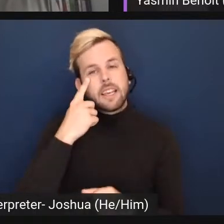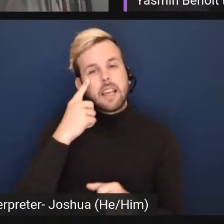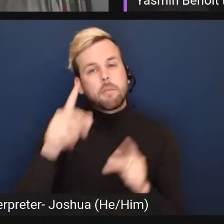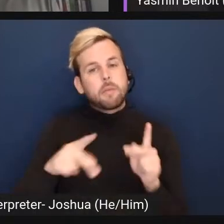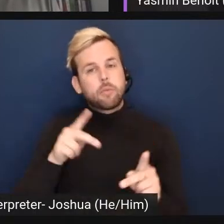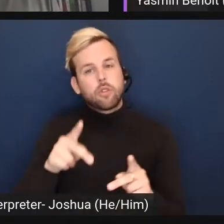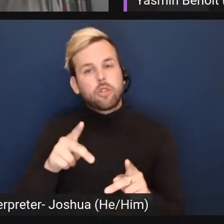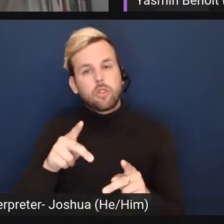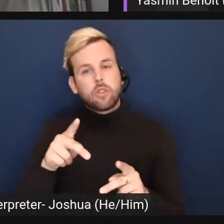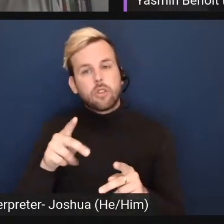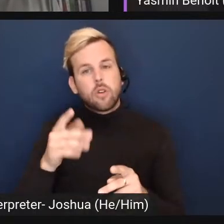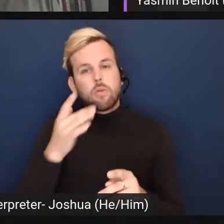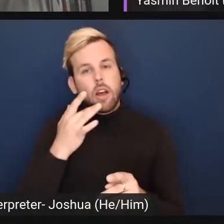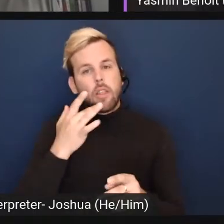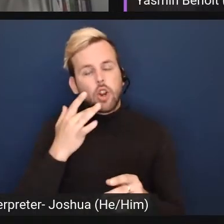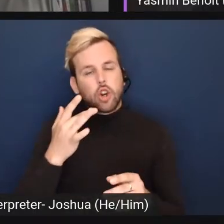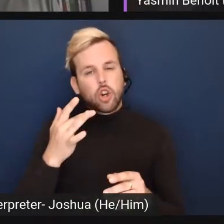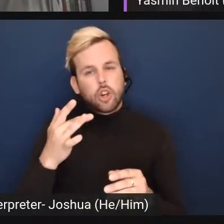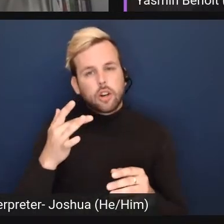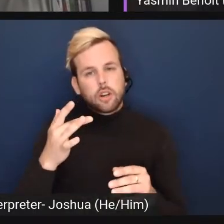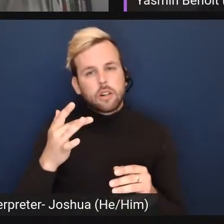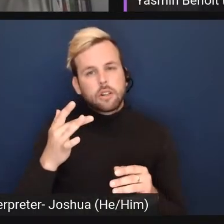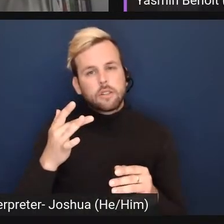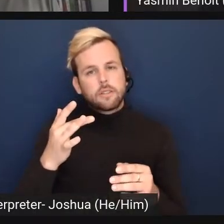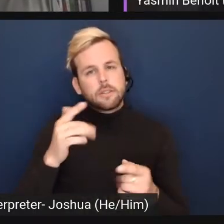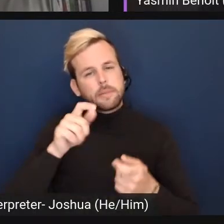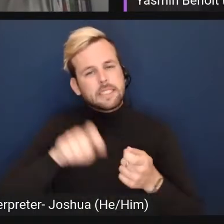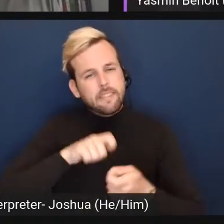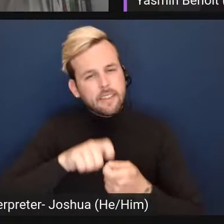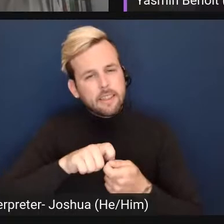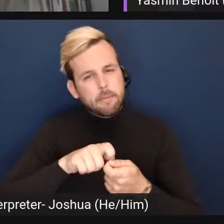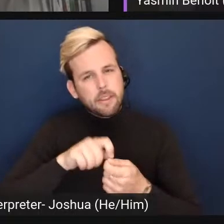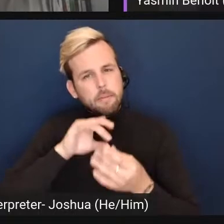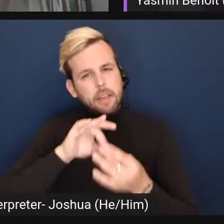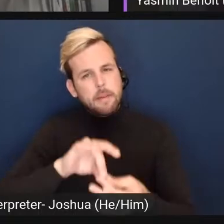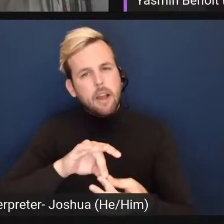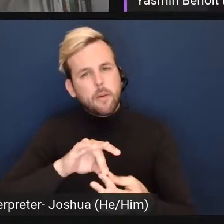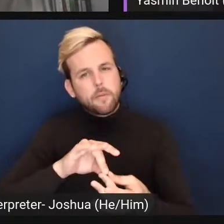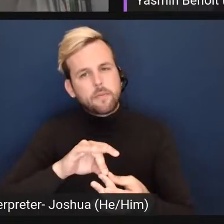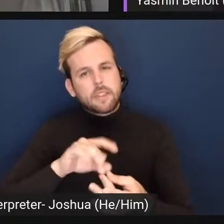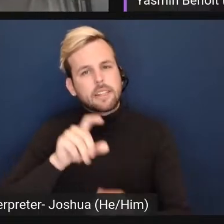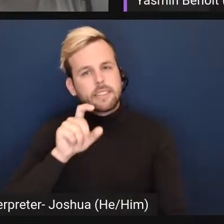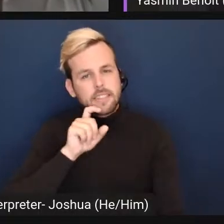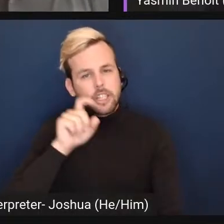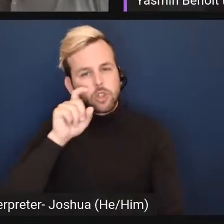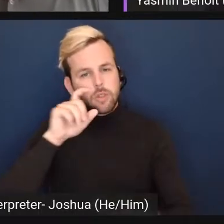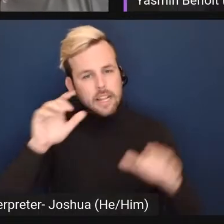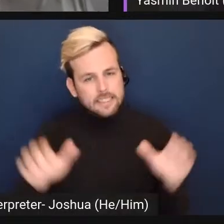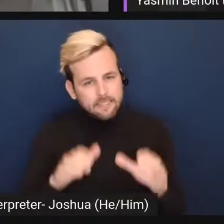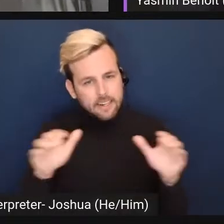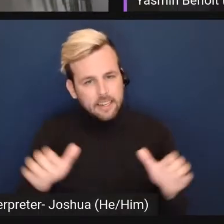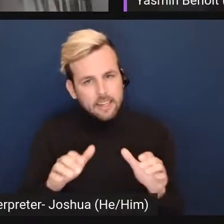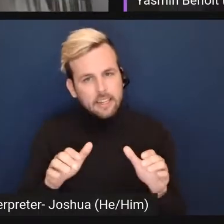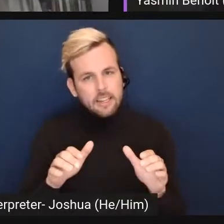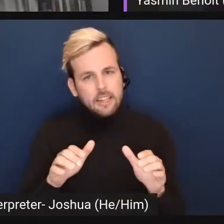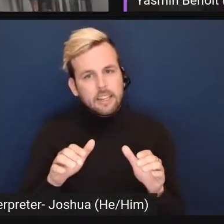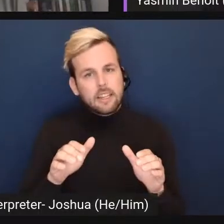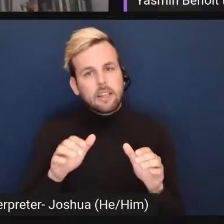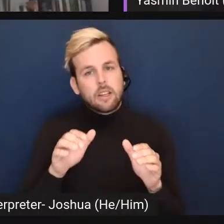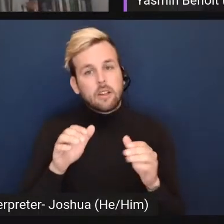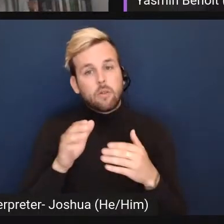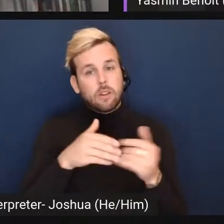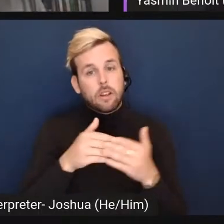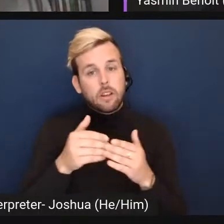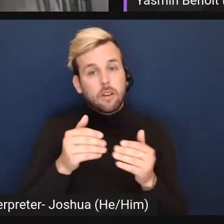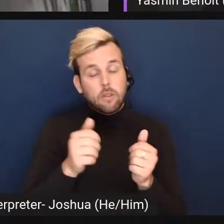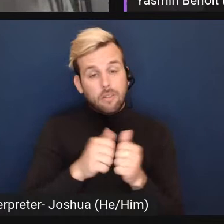the forums that would rather lean it into specifically being about sexual activity particularly sexual activity with another